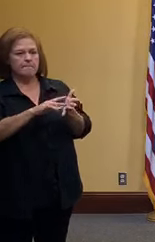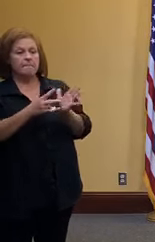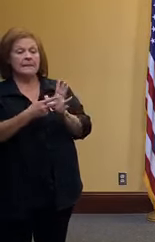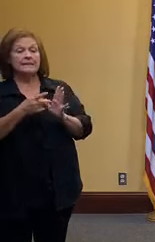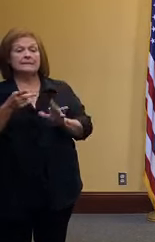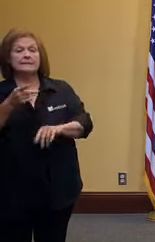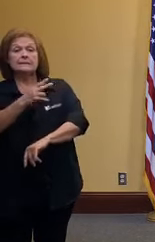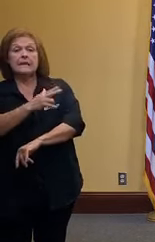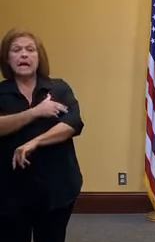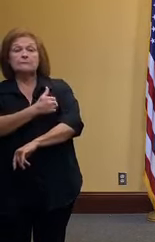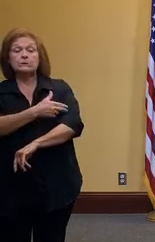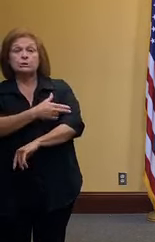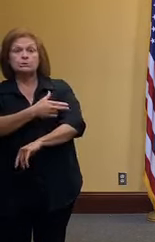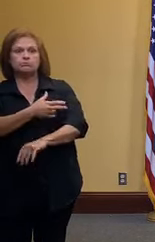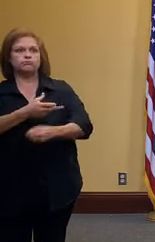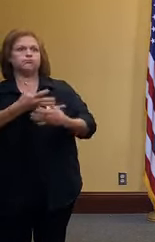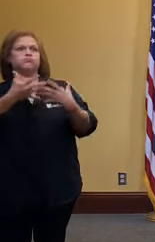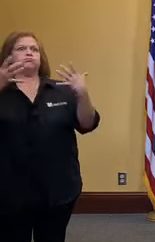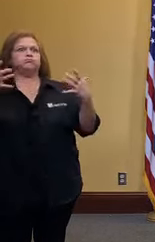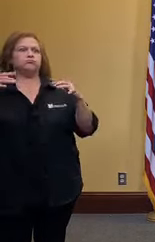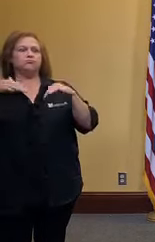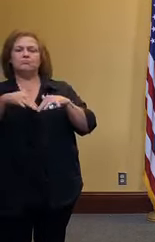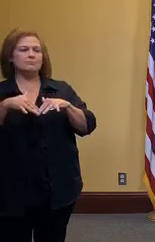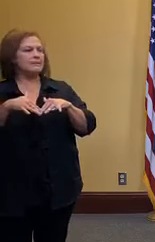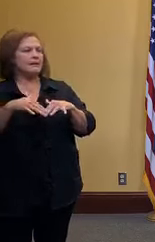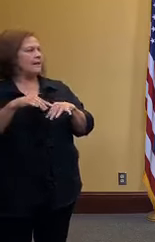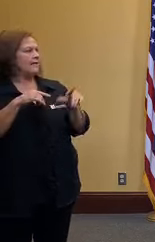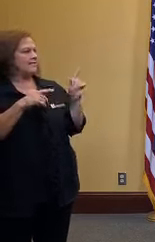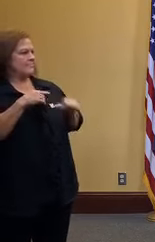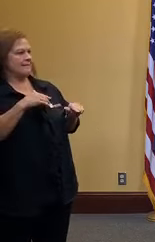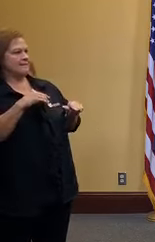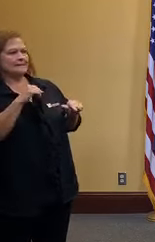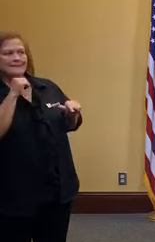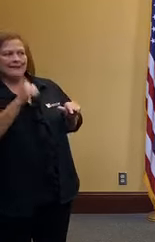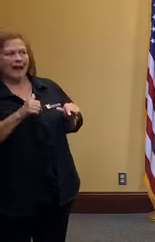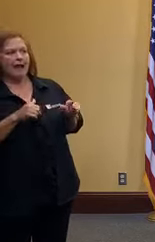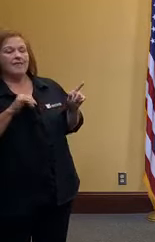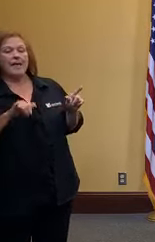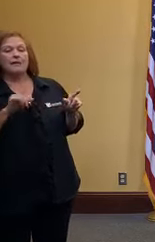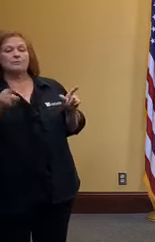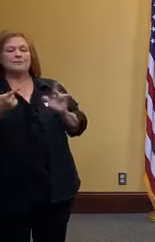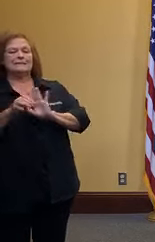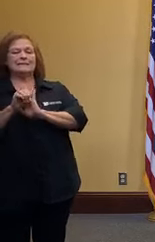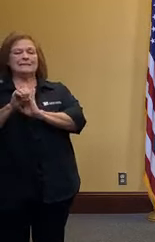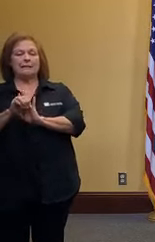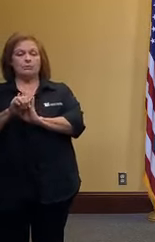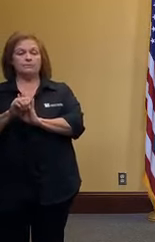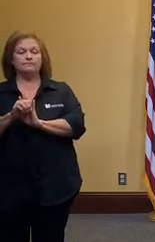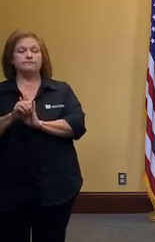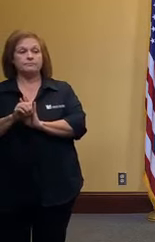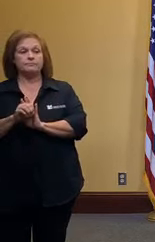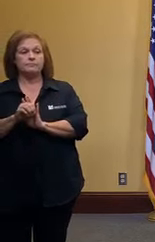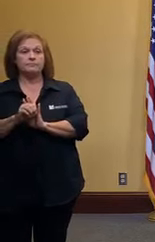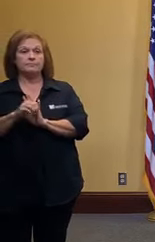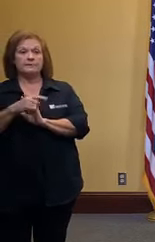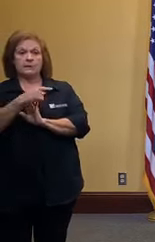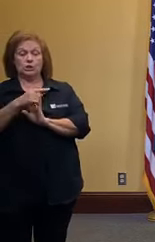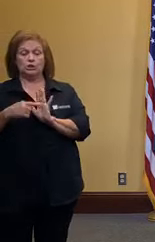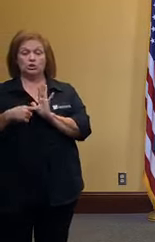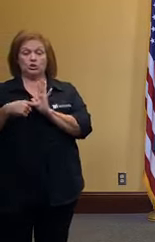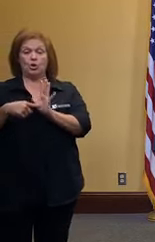this is not this is a crude example but i think it starkly shows